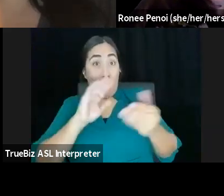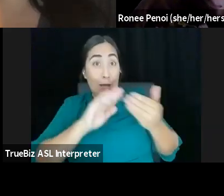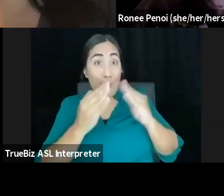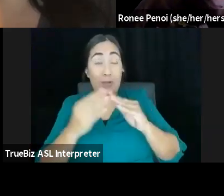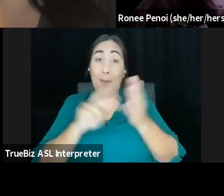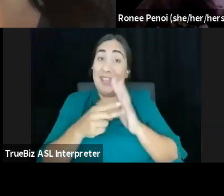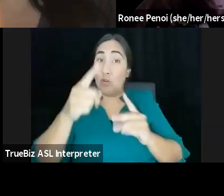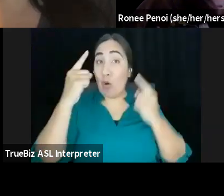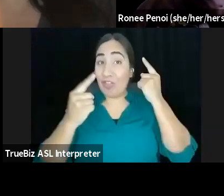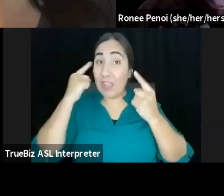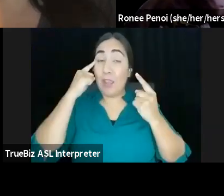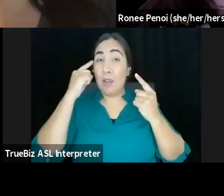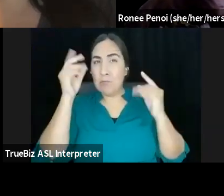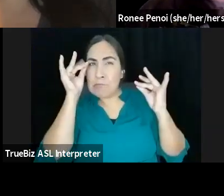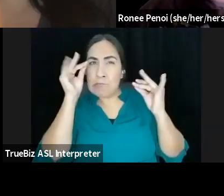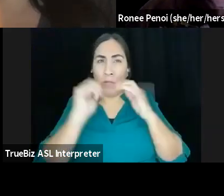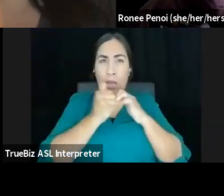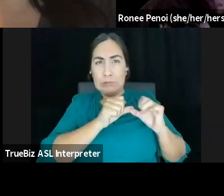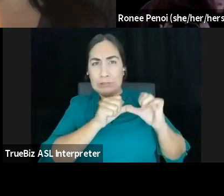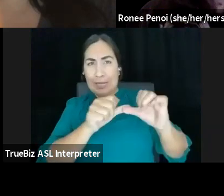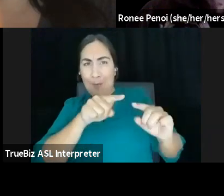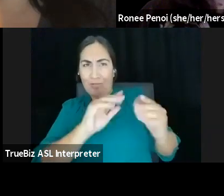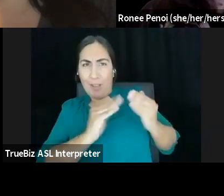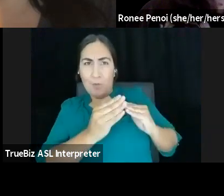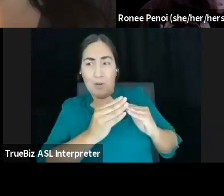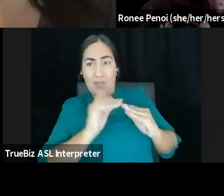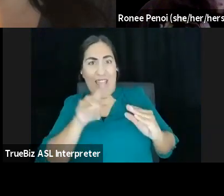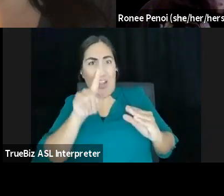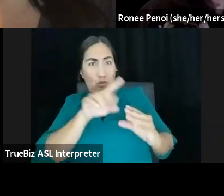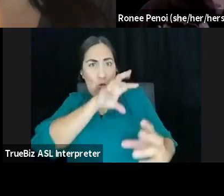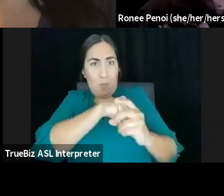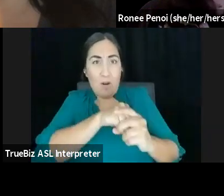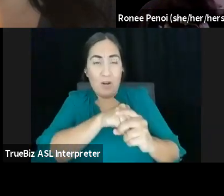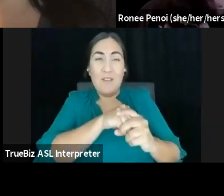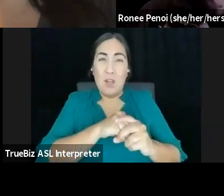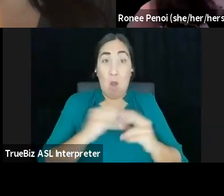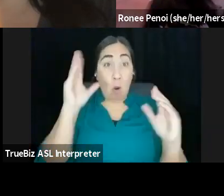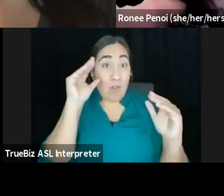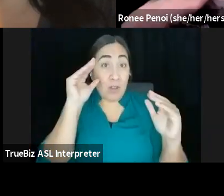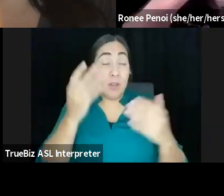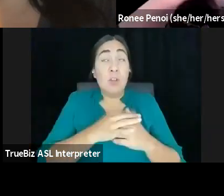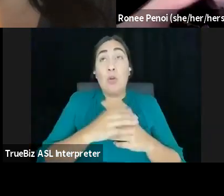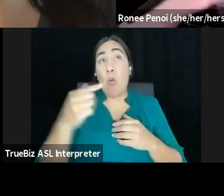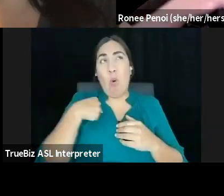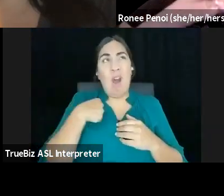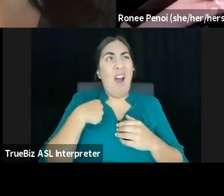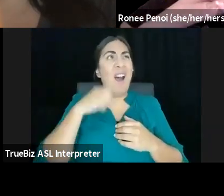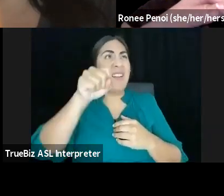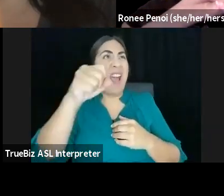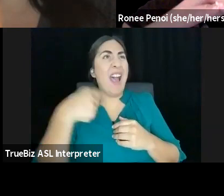community that you're part of, hopefully. Um, so yeah, I think that so many of these things are woven into each other. And yet